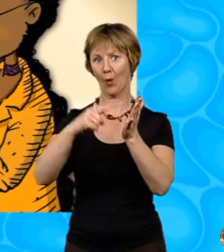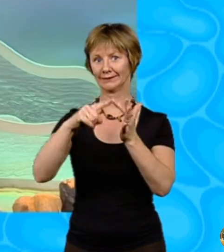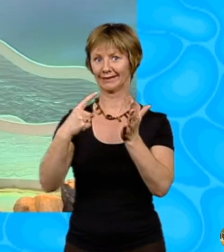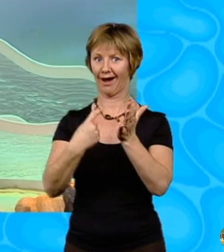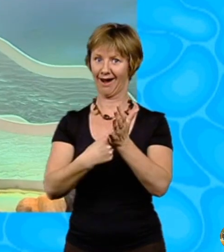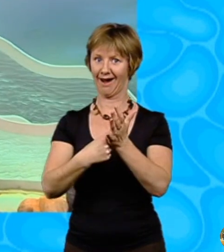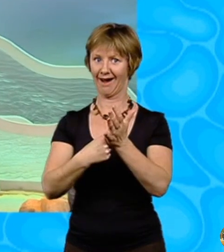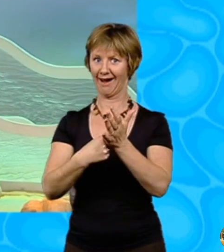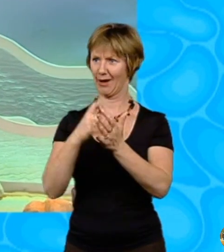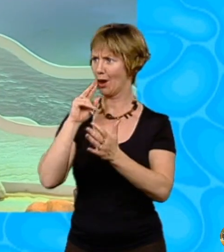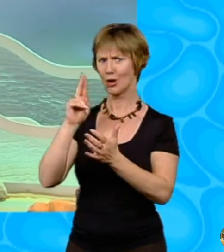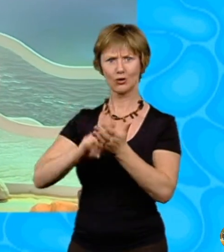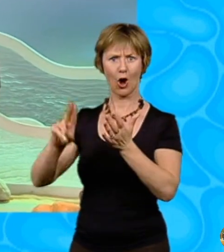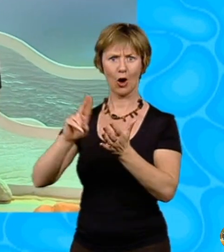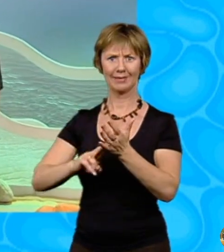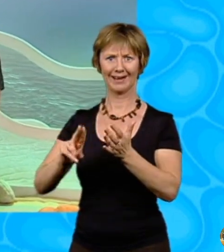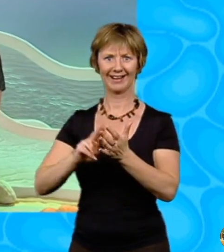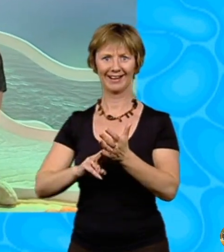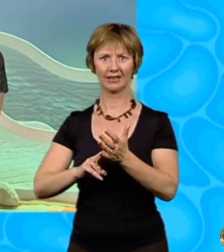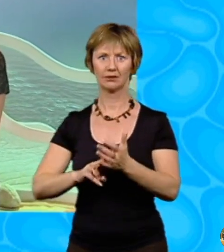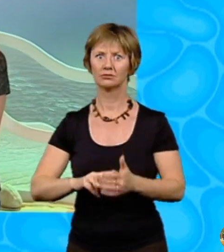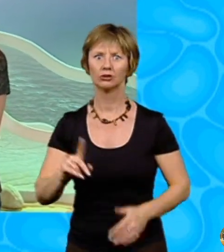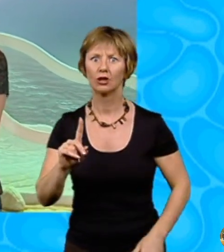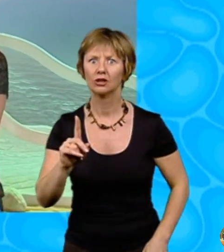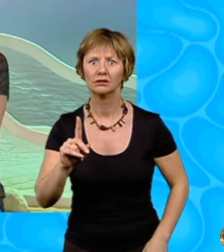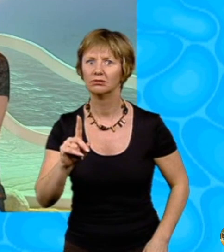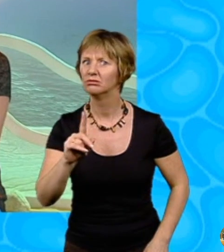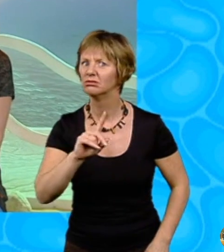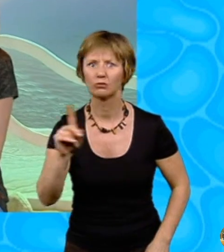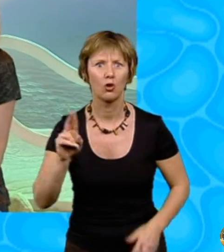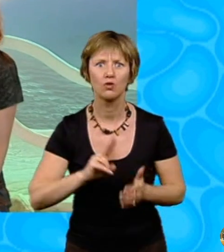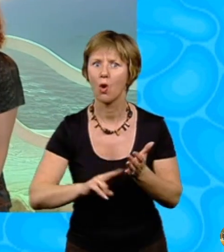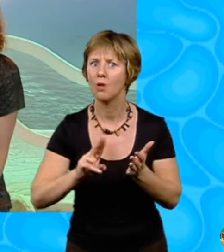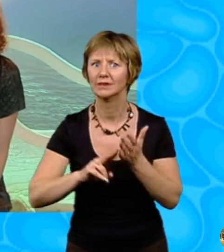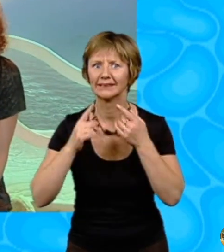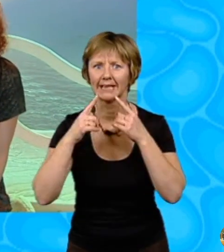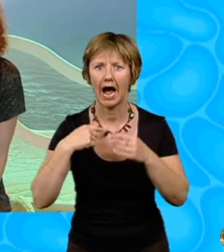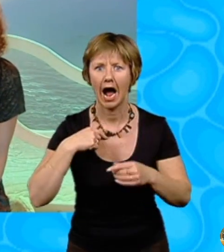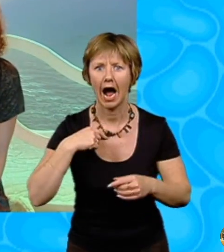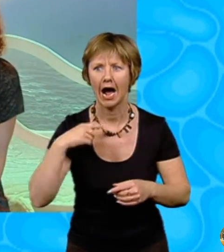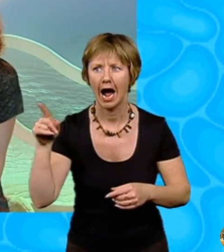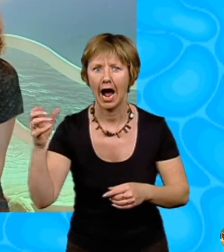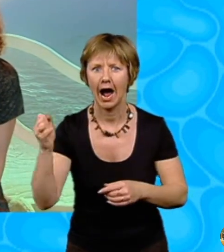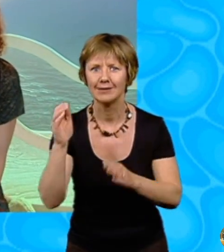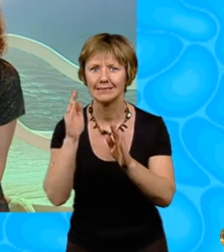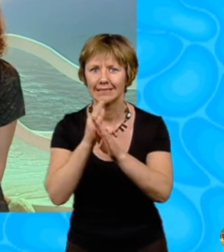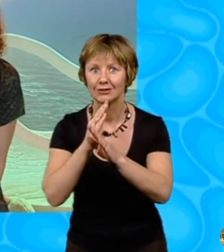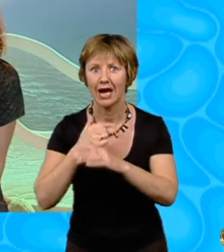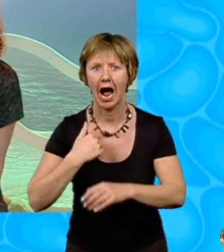But she's not, not a bit of it. She has a secret, and I know what it